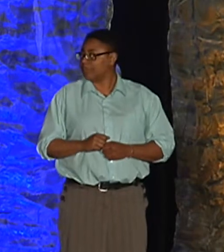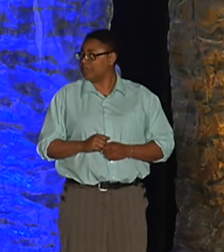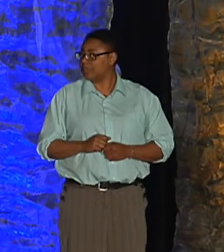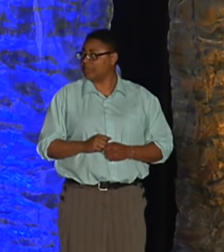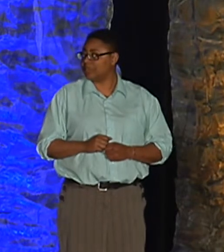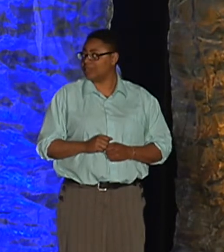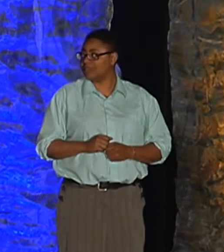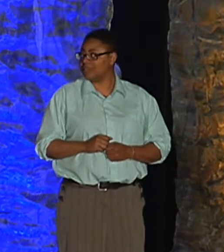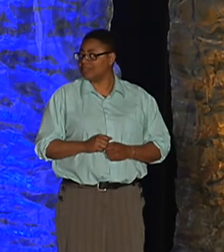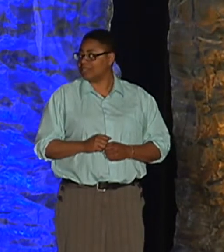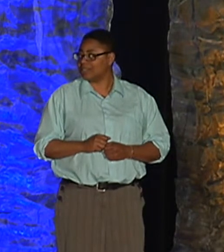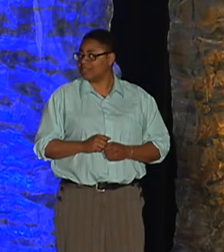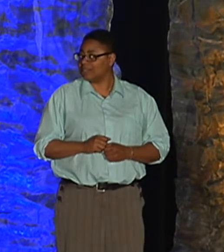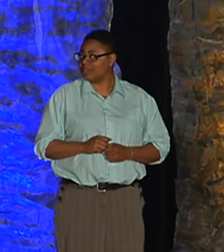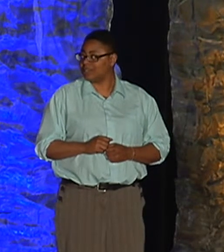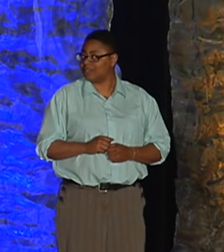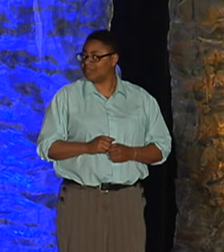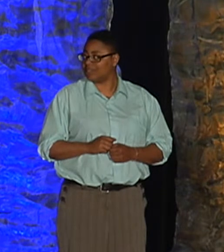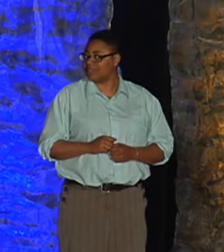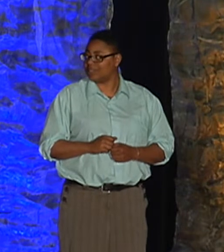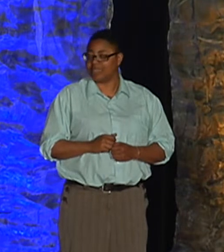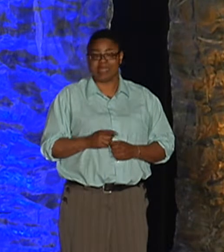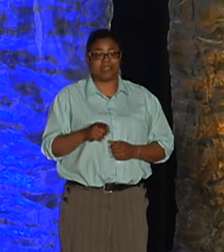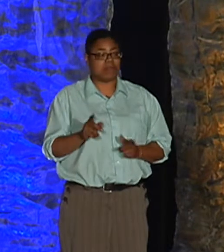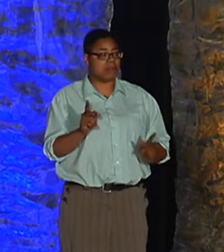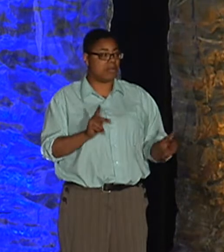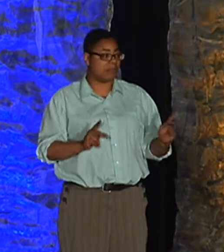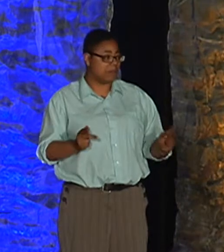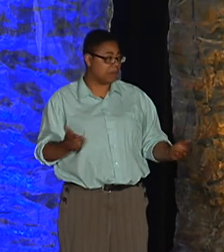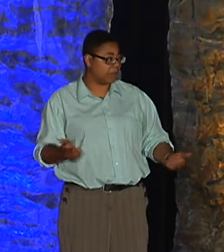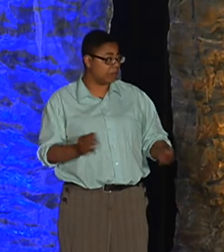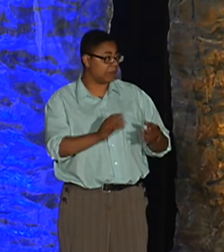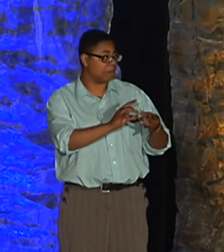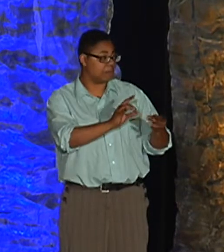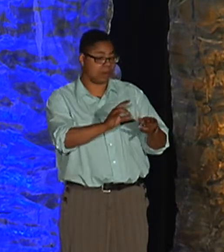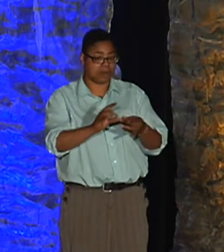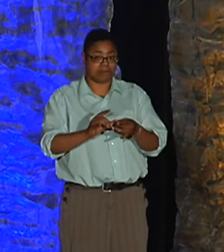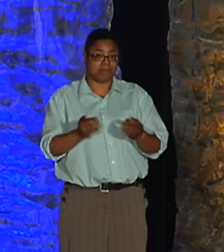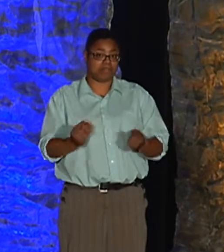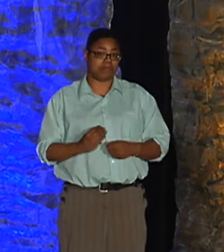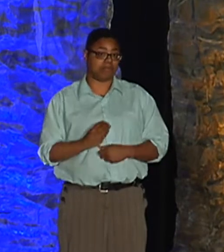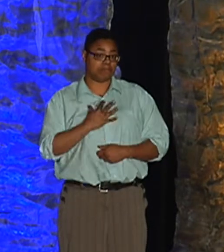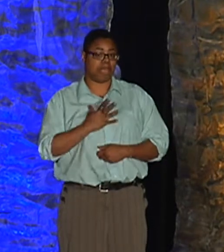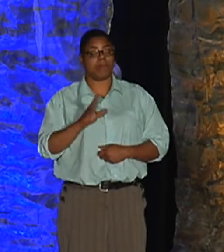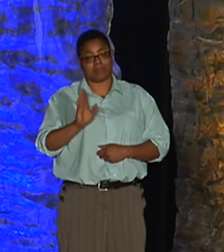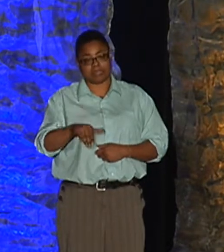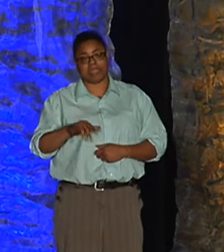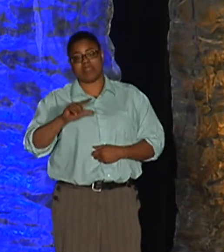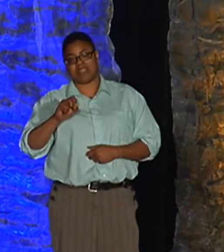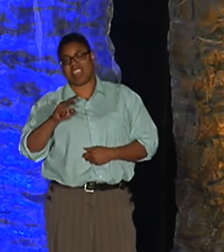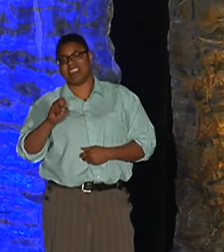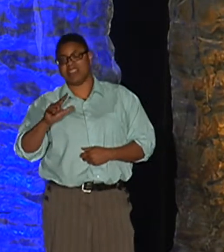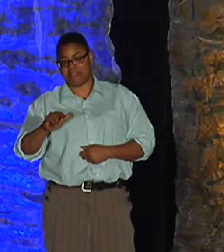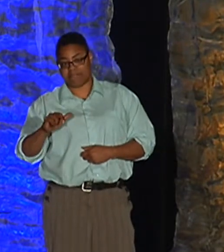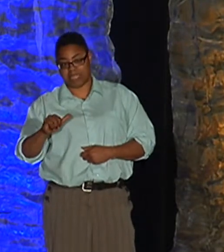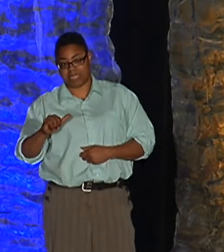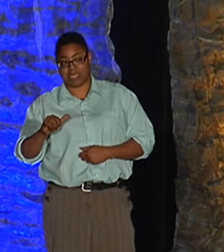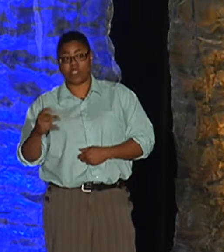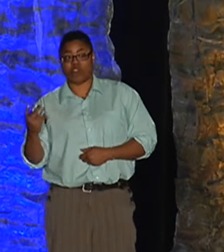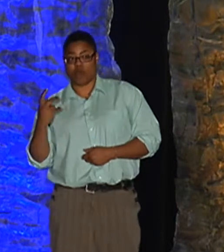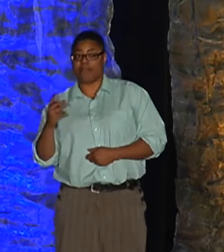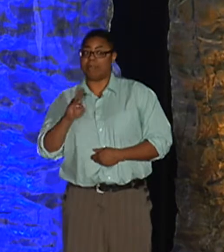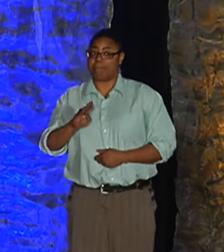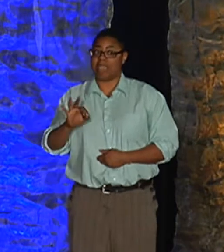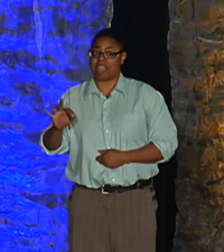listening to this parade of wonderful people, apart from the fact that I am BFFs with lovely Warren from now on.